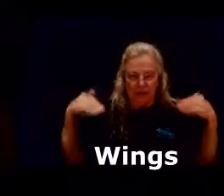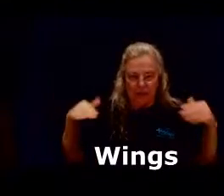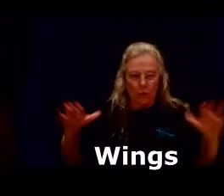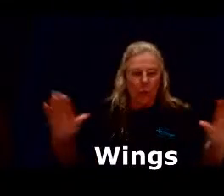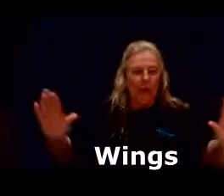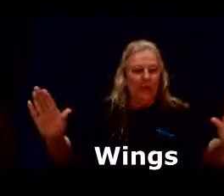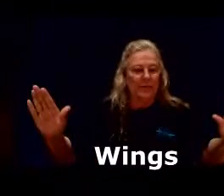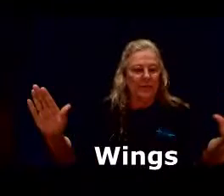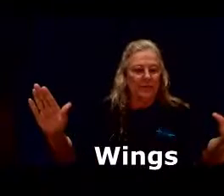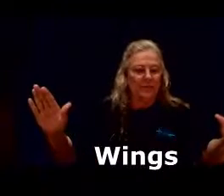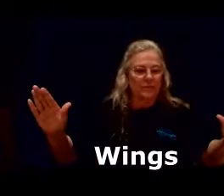wings